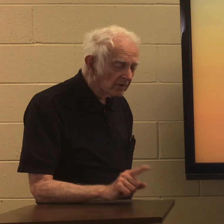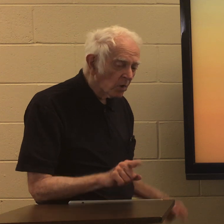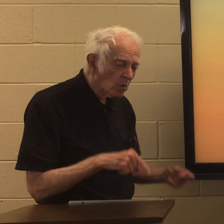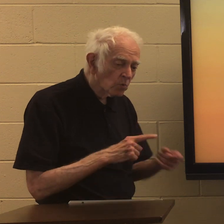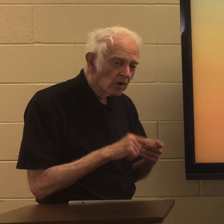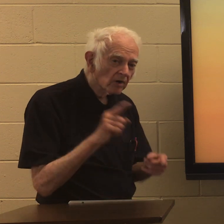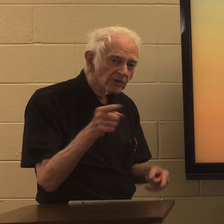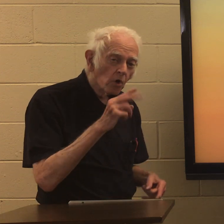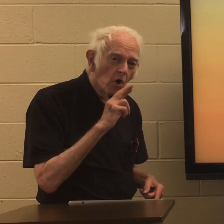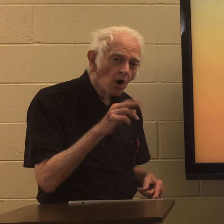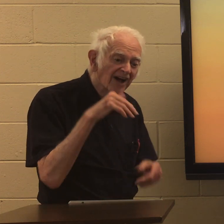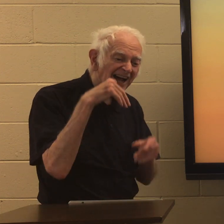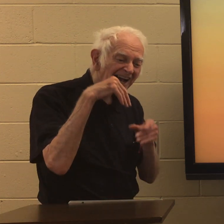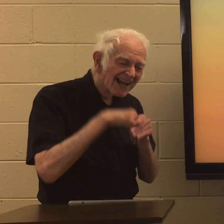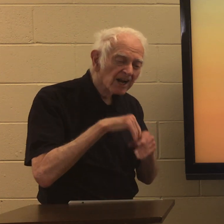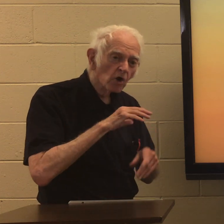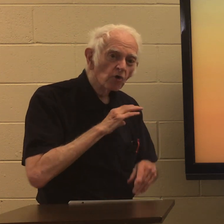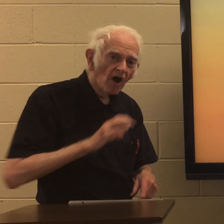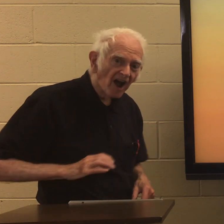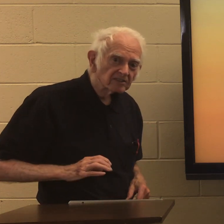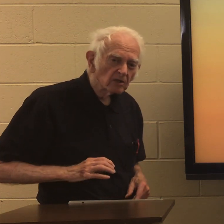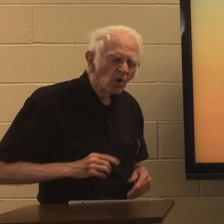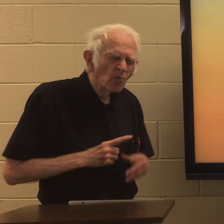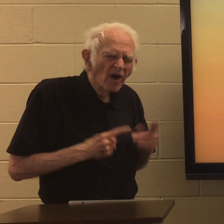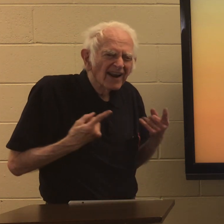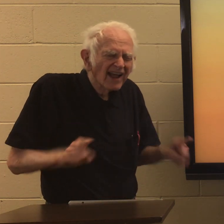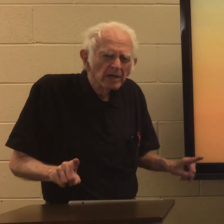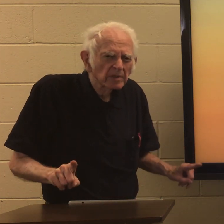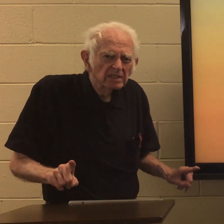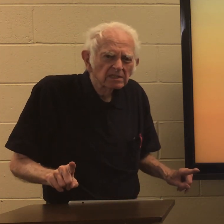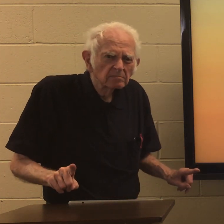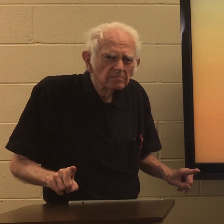When you're in Christ what happens?